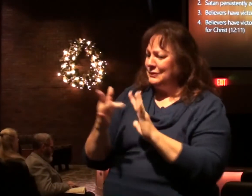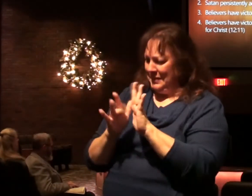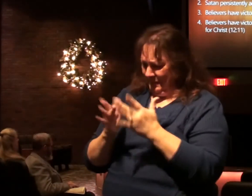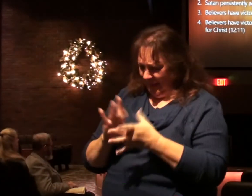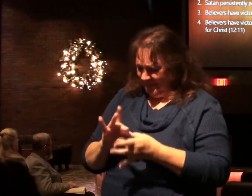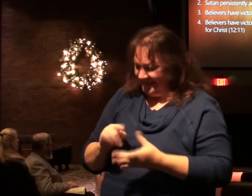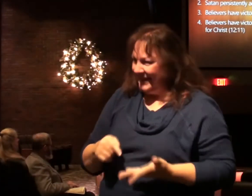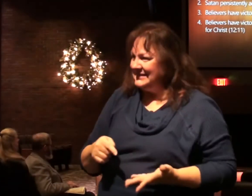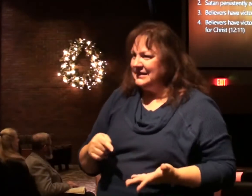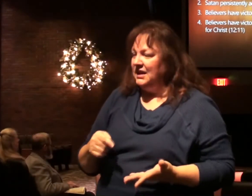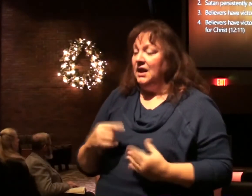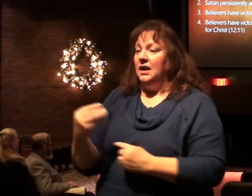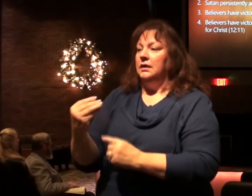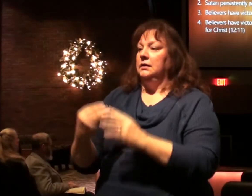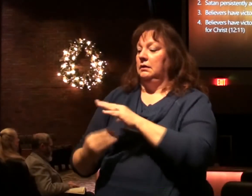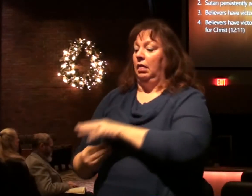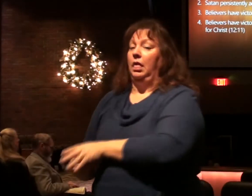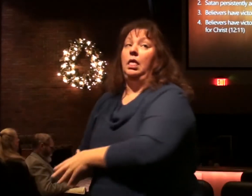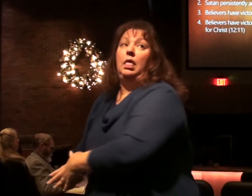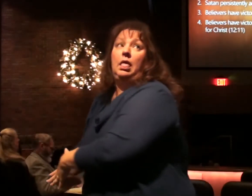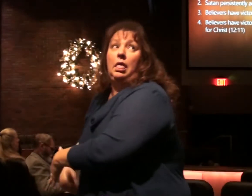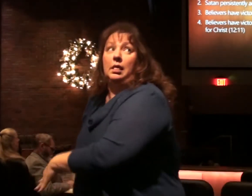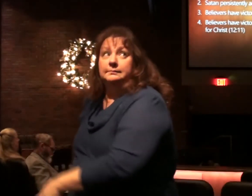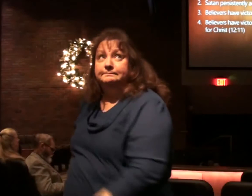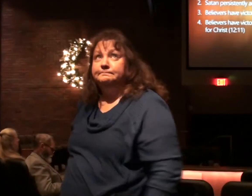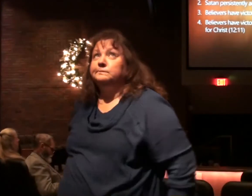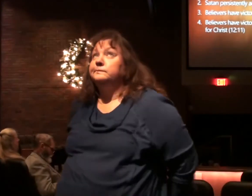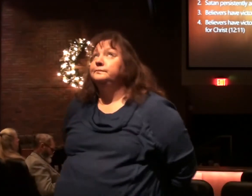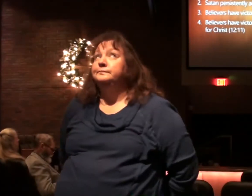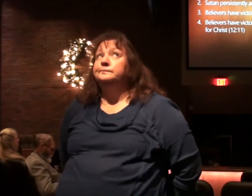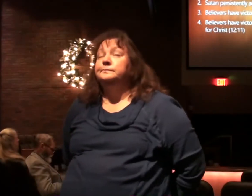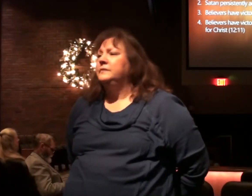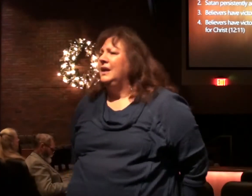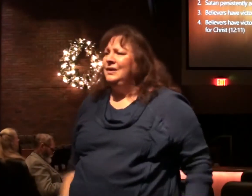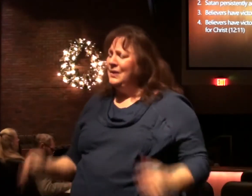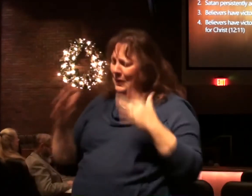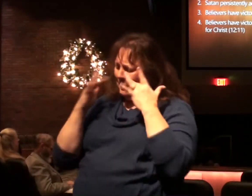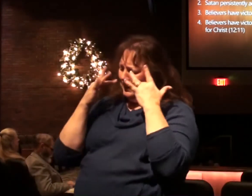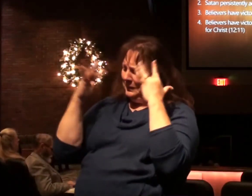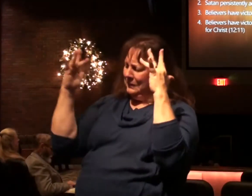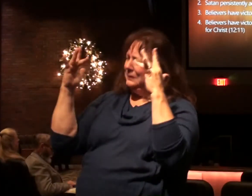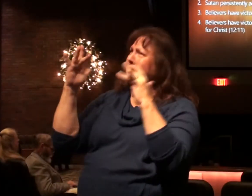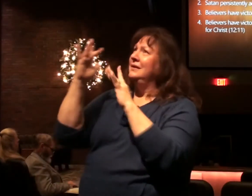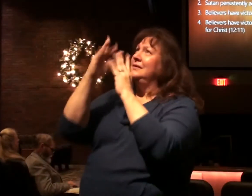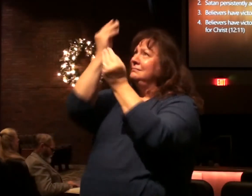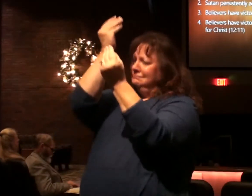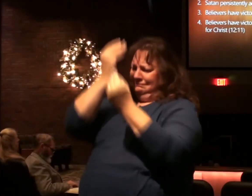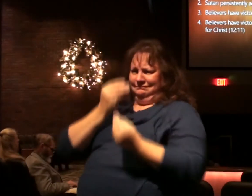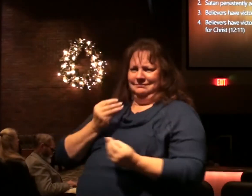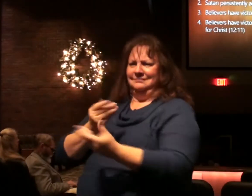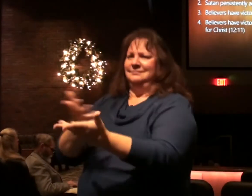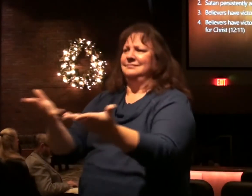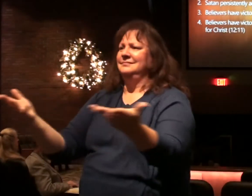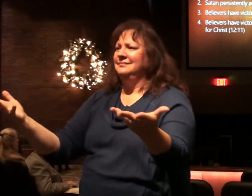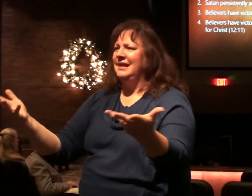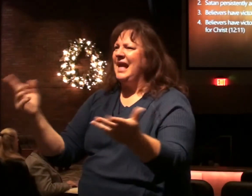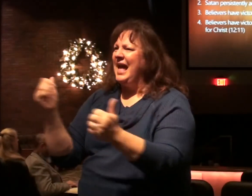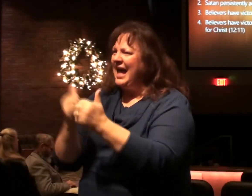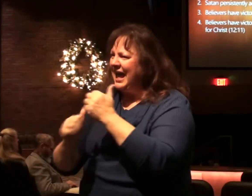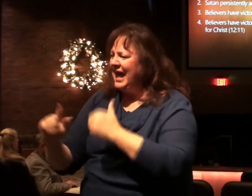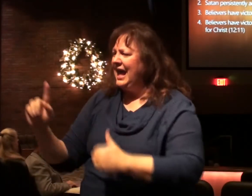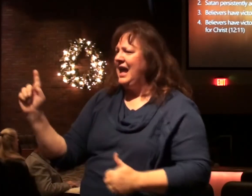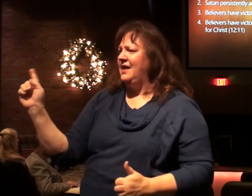us. We don't put those lights under a bushel. We give off the knowledge of Jesus Christ in every place.